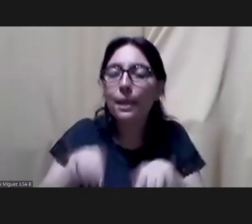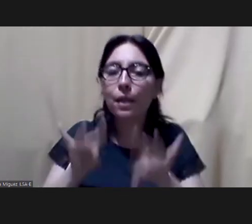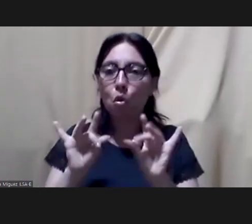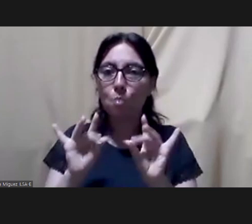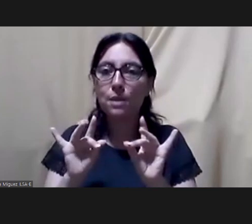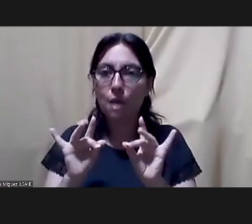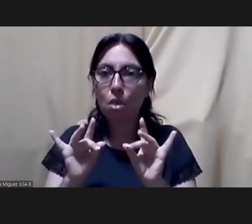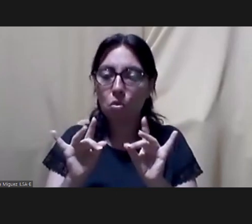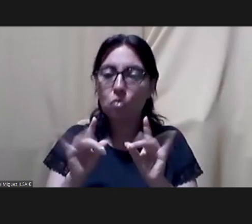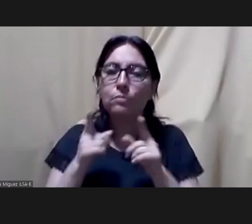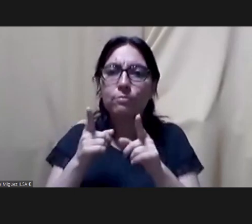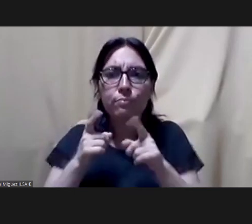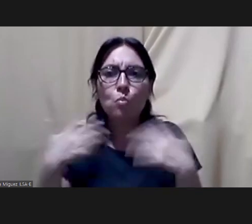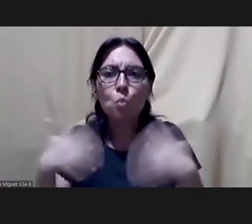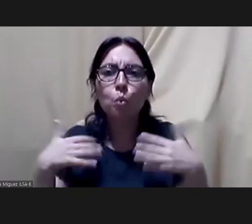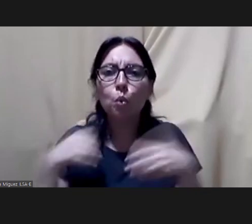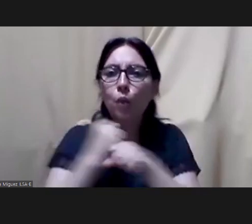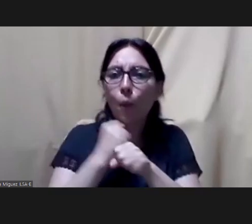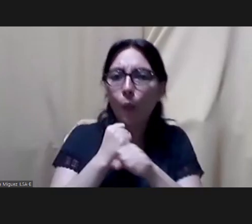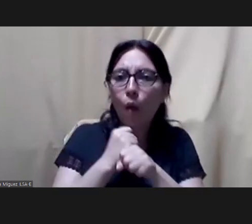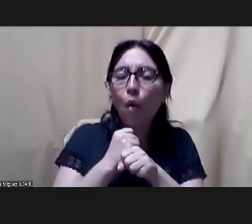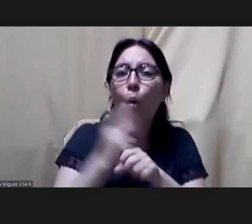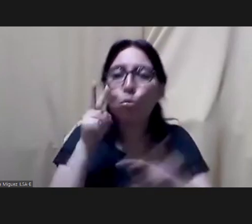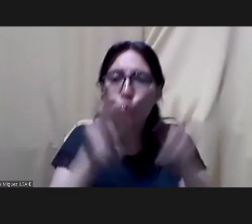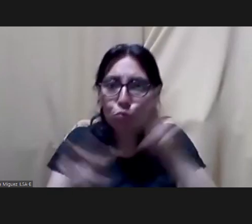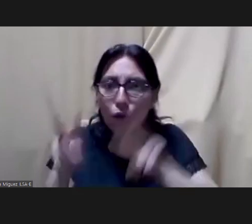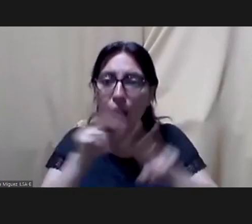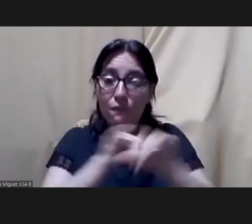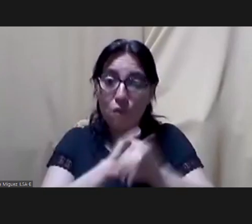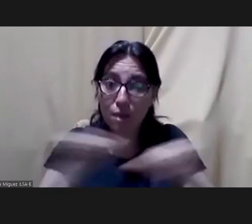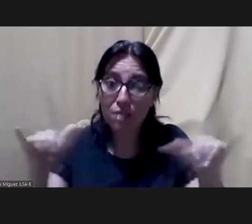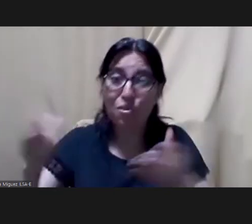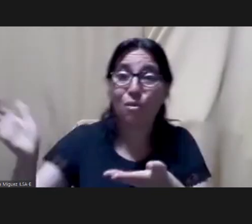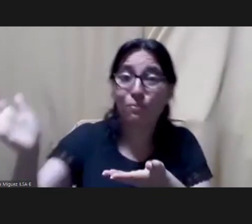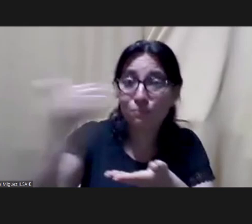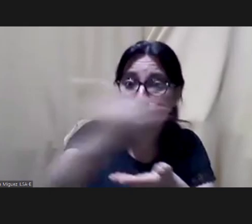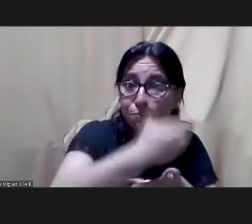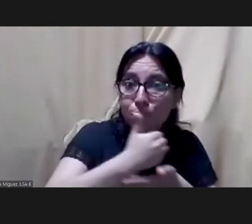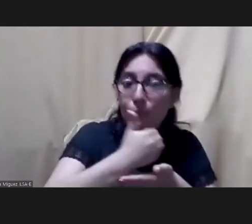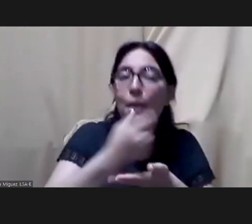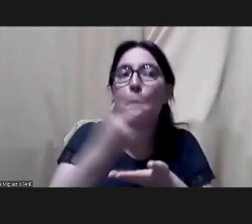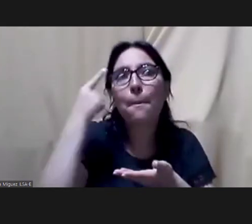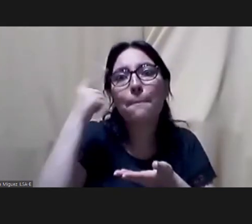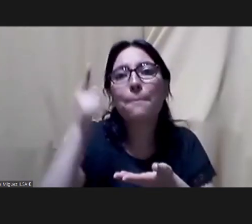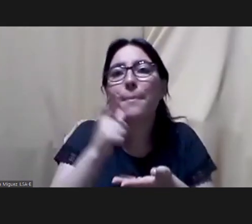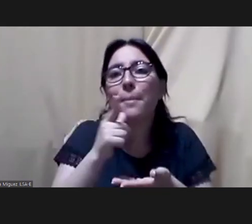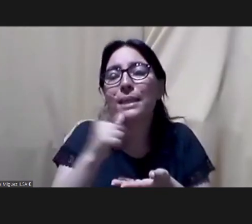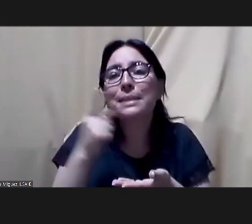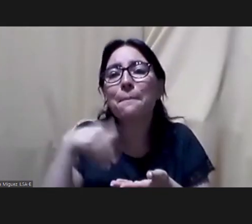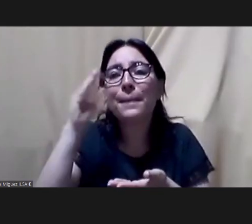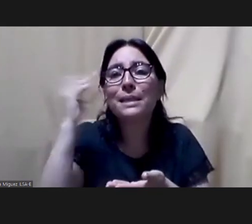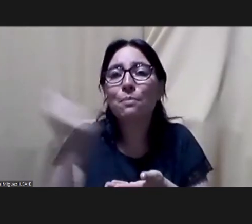way because we to go through that there are data new we're not using as we currently